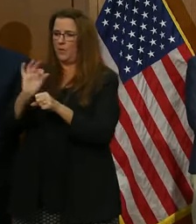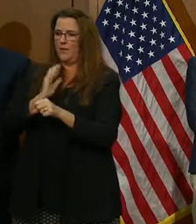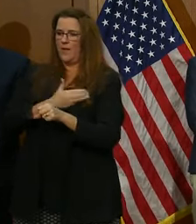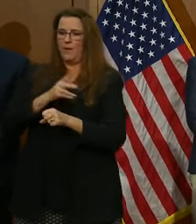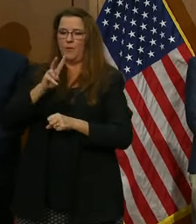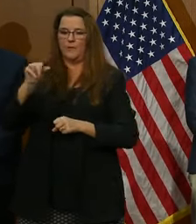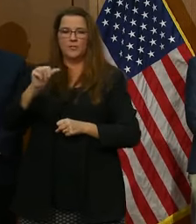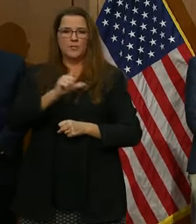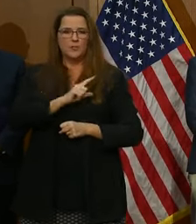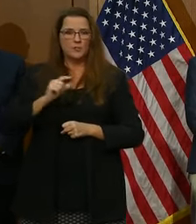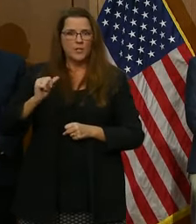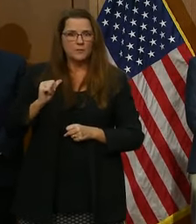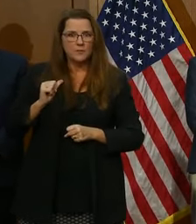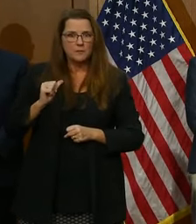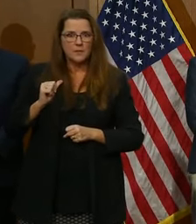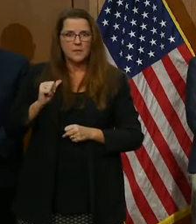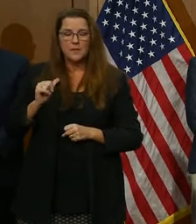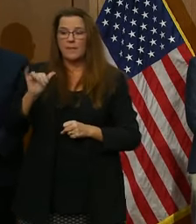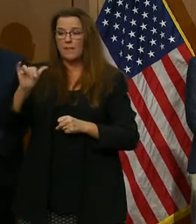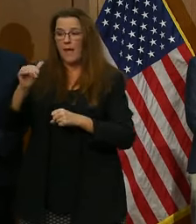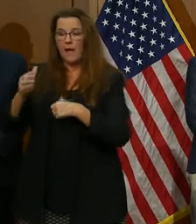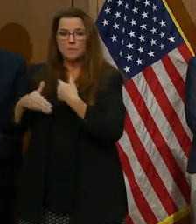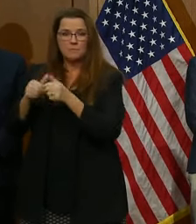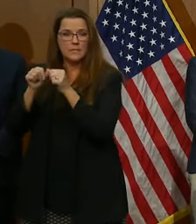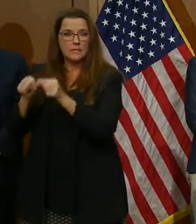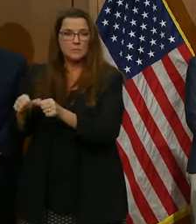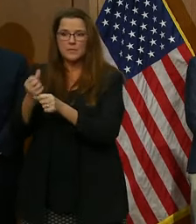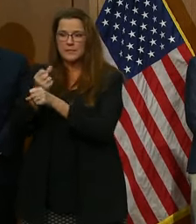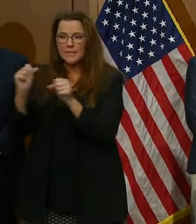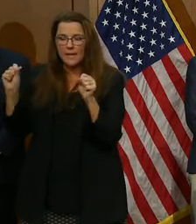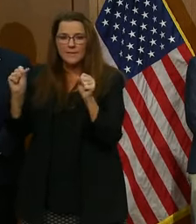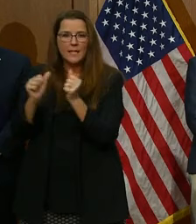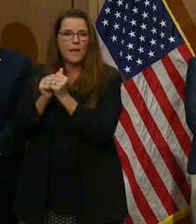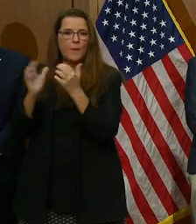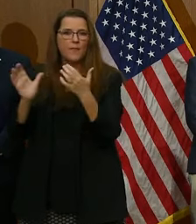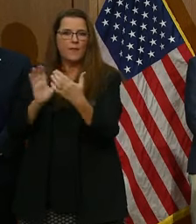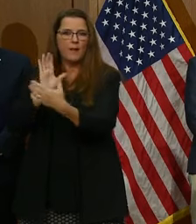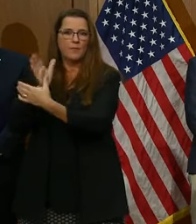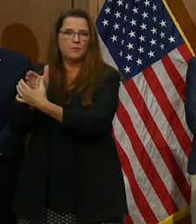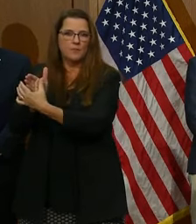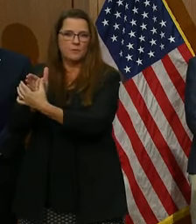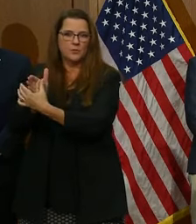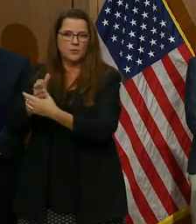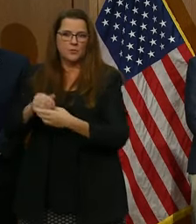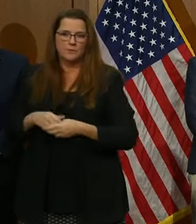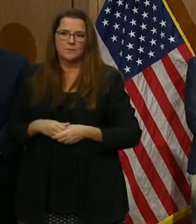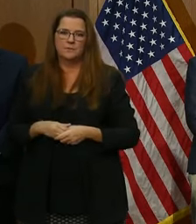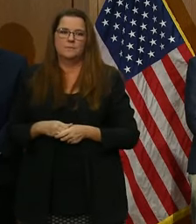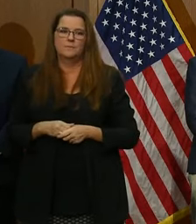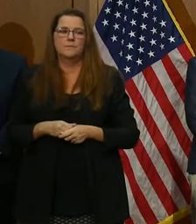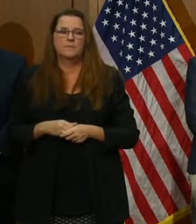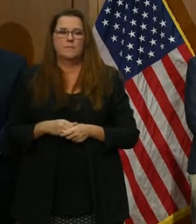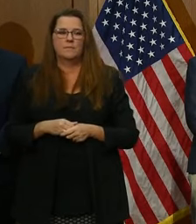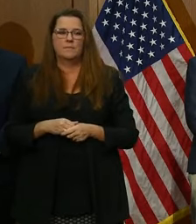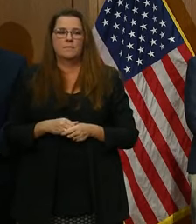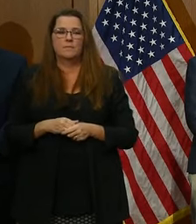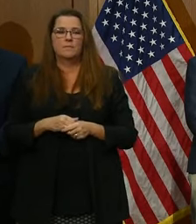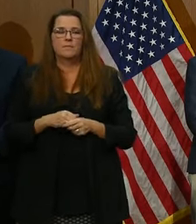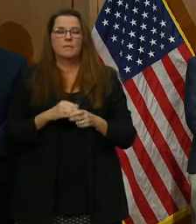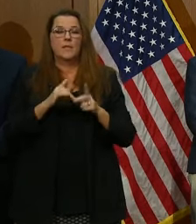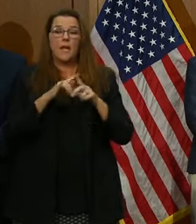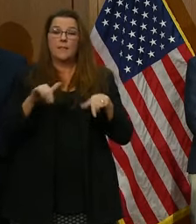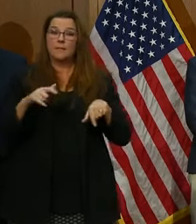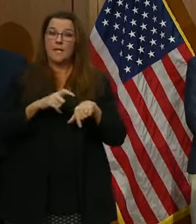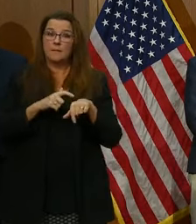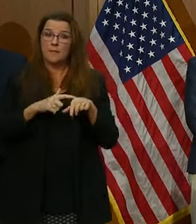We want to make sure that work proceeds safely and without interruption. Importantly, and at the same time, we